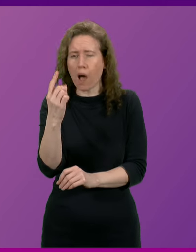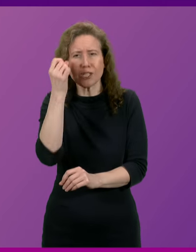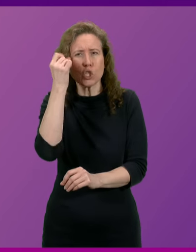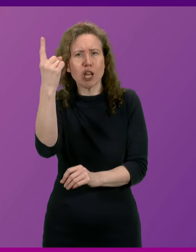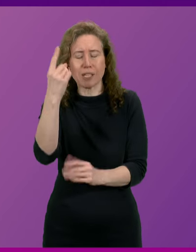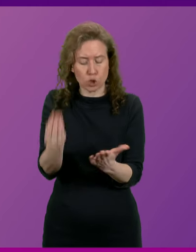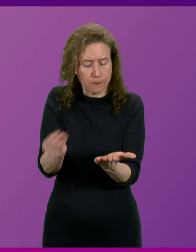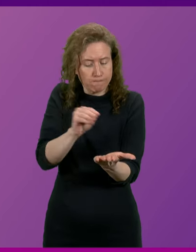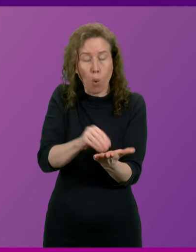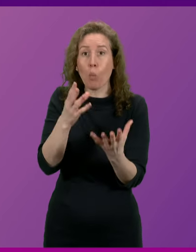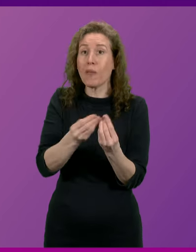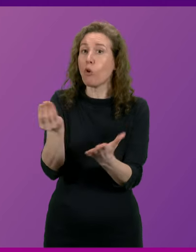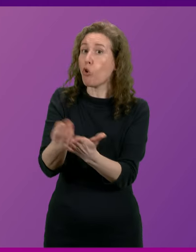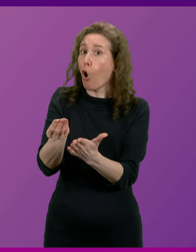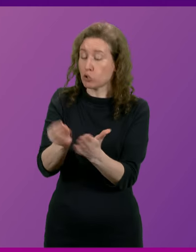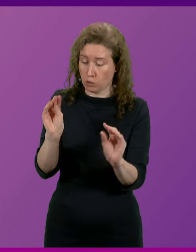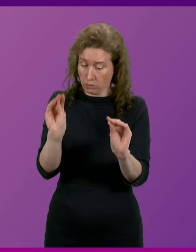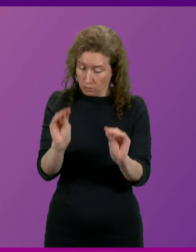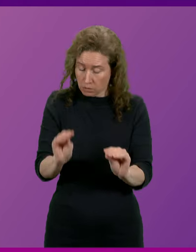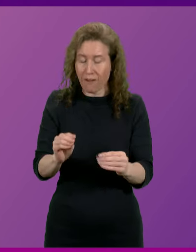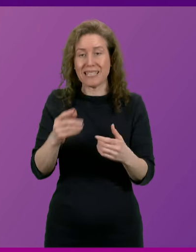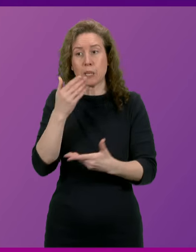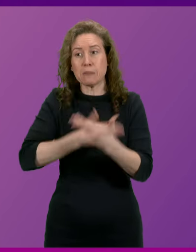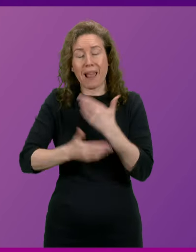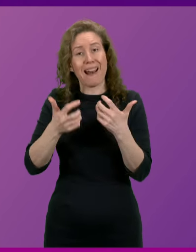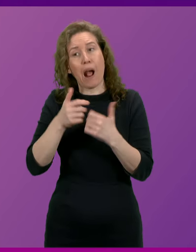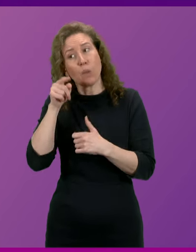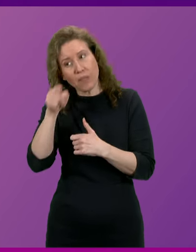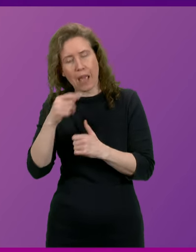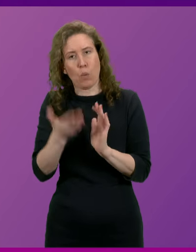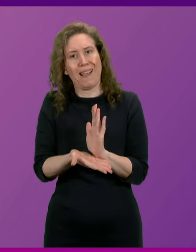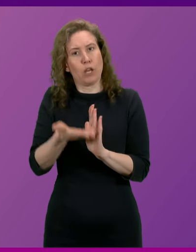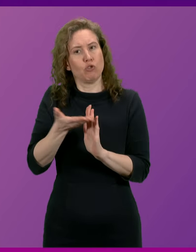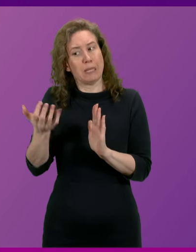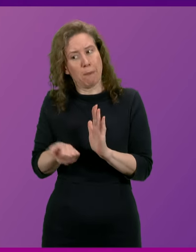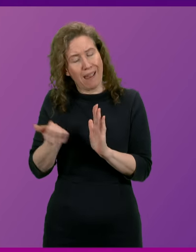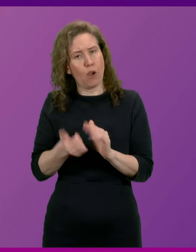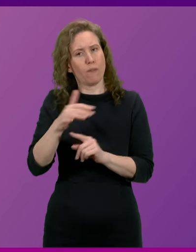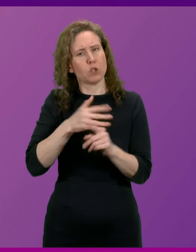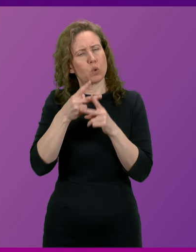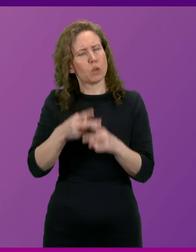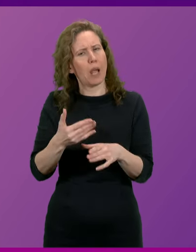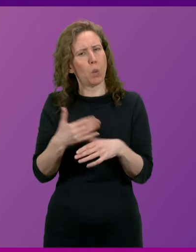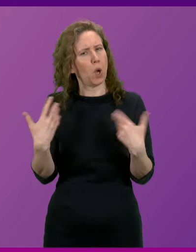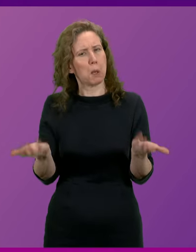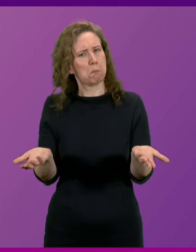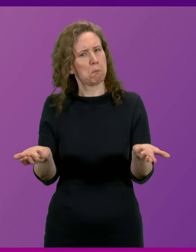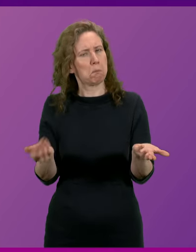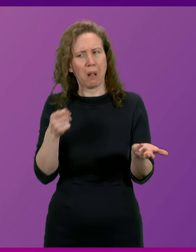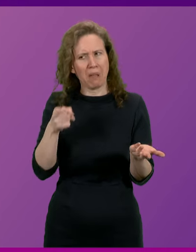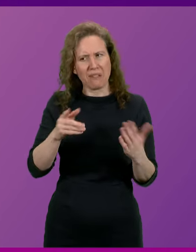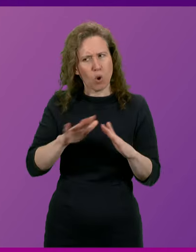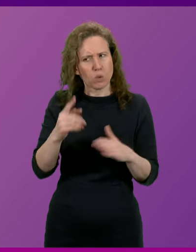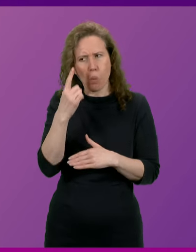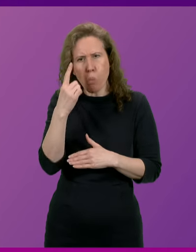costed suggestion of how they would increase the pay of social care workers. In fact, I don't think they've made one